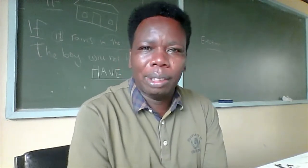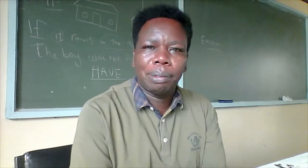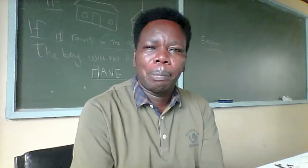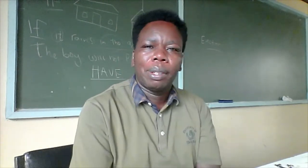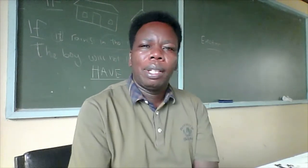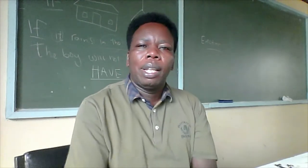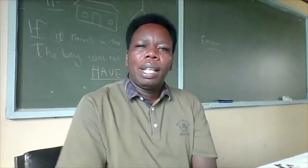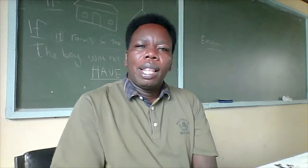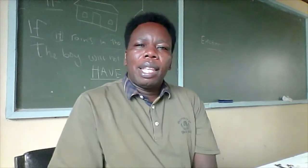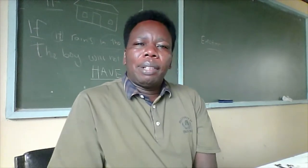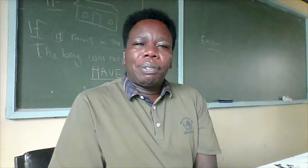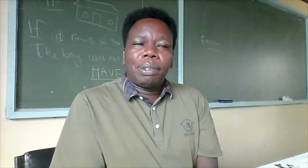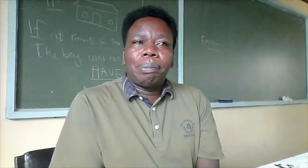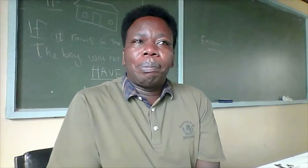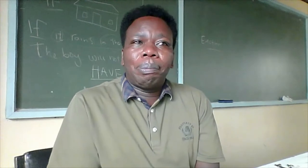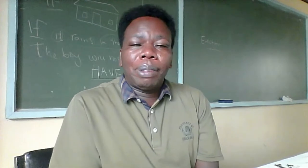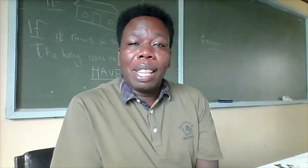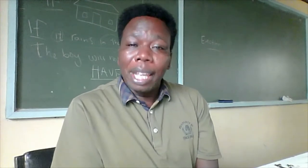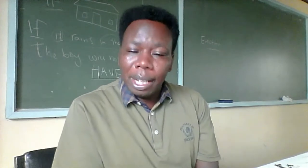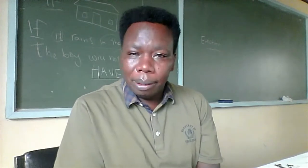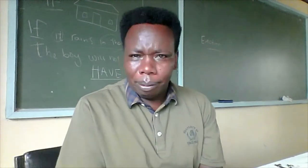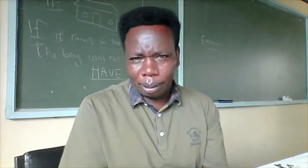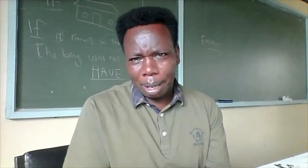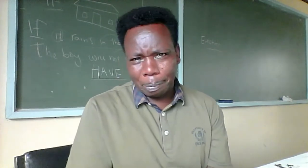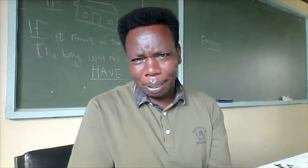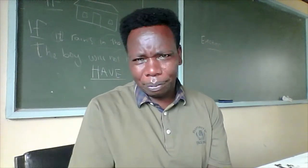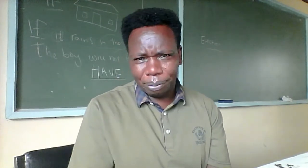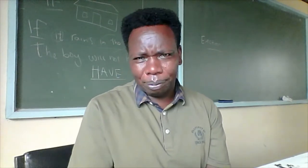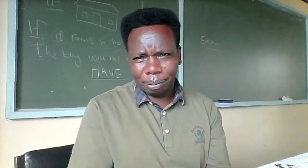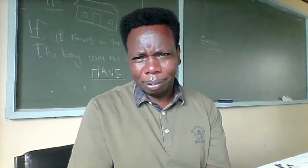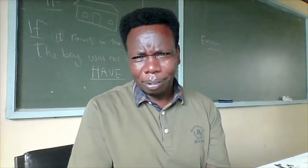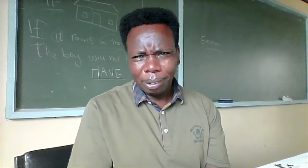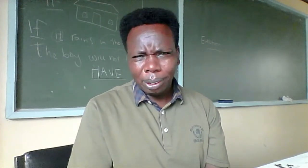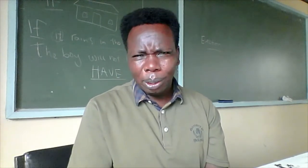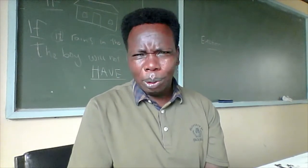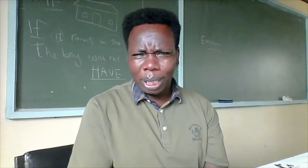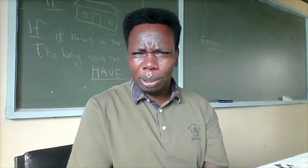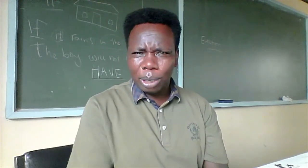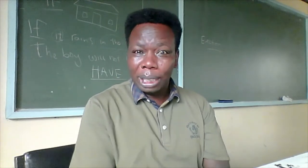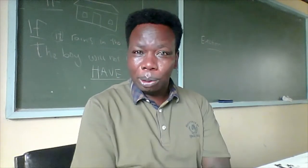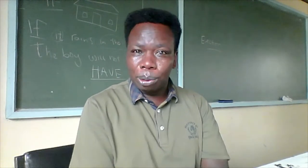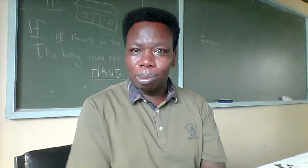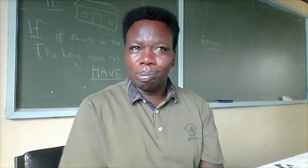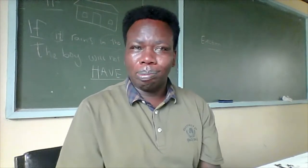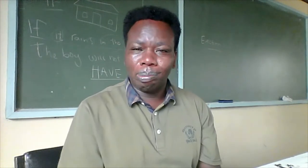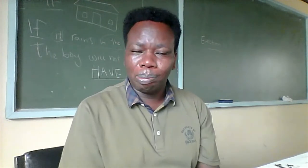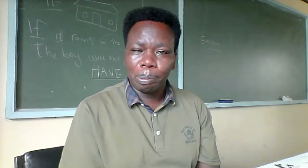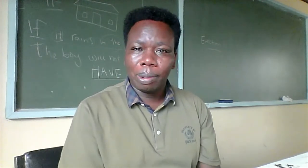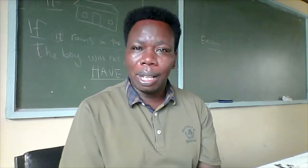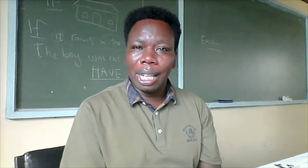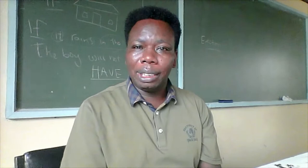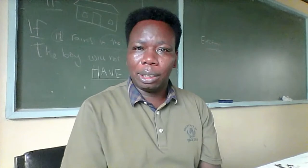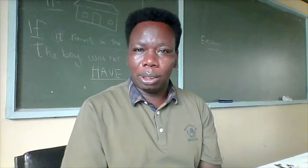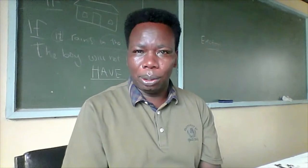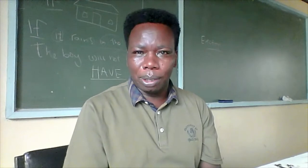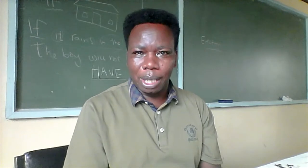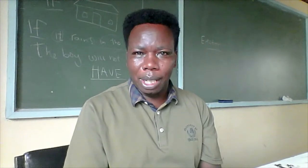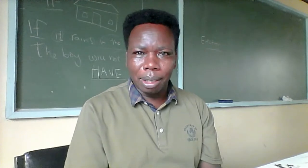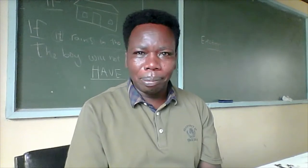then from there i brief you can try to light your name